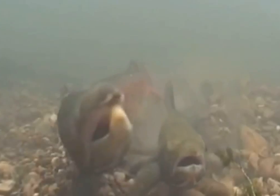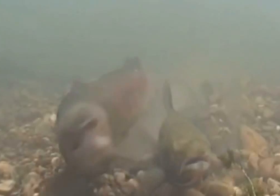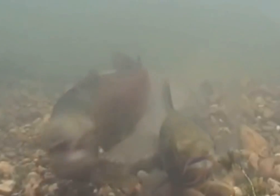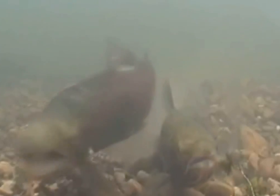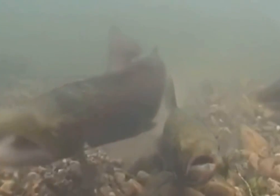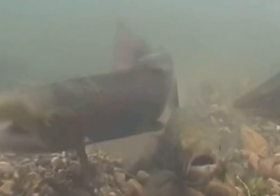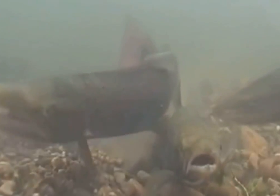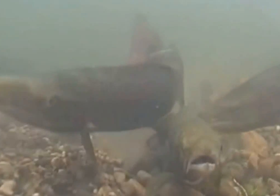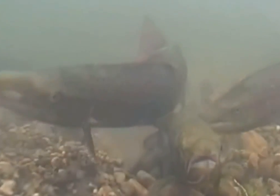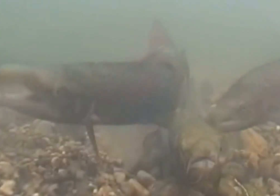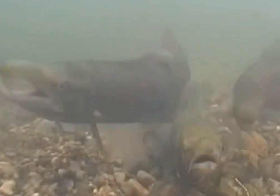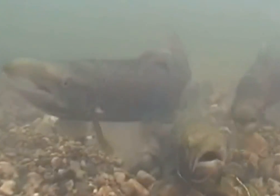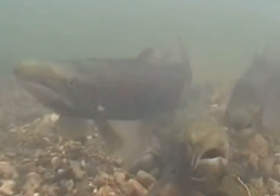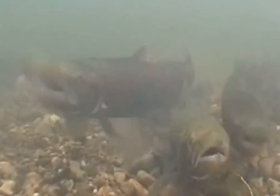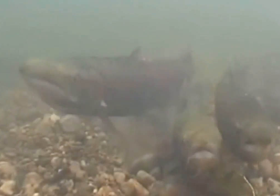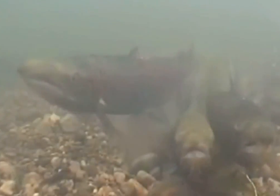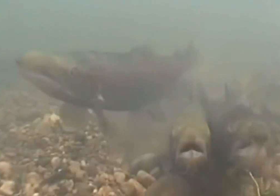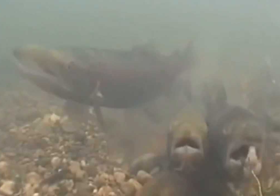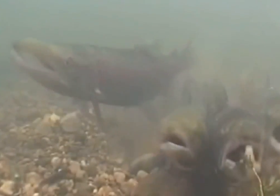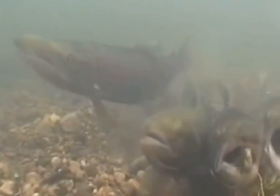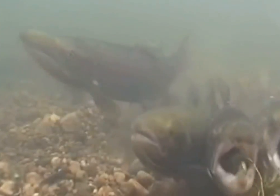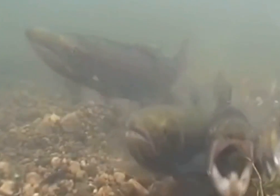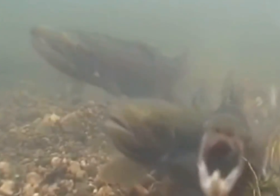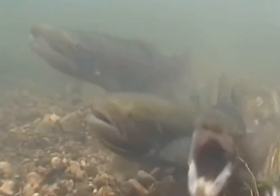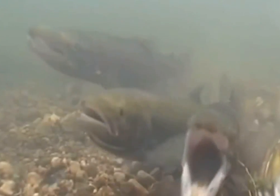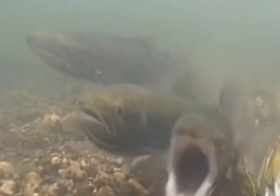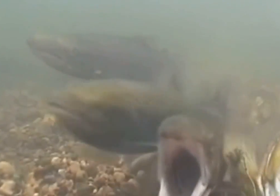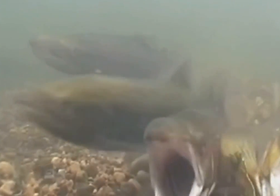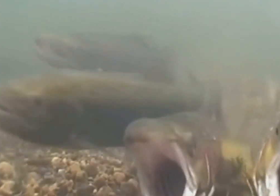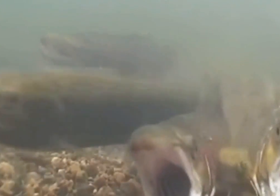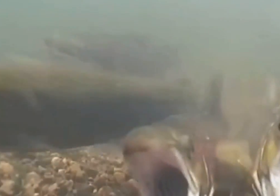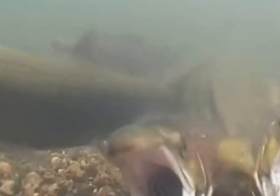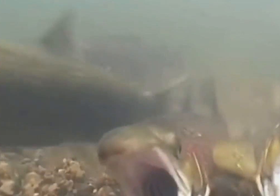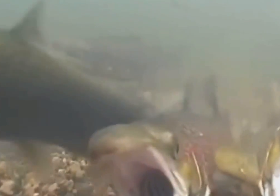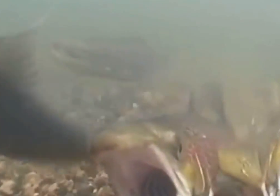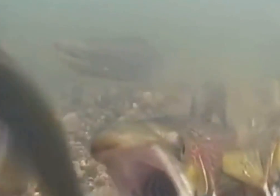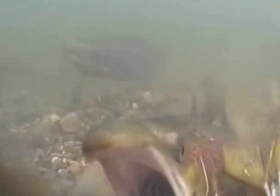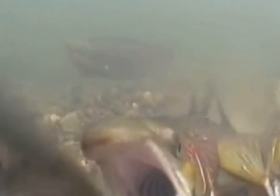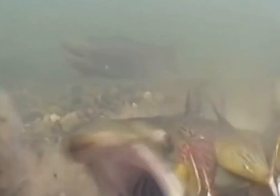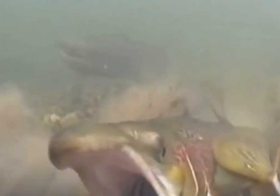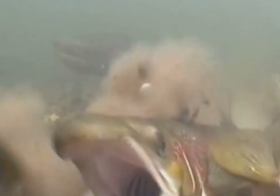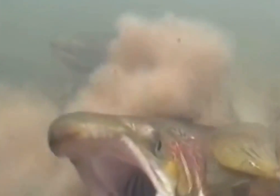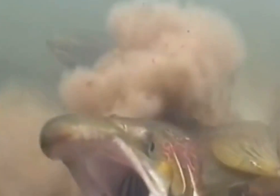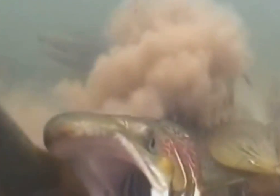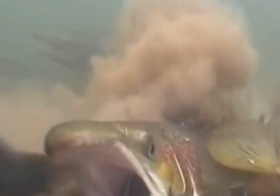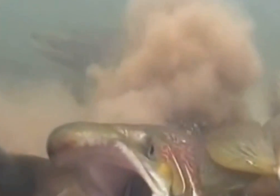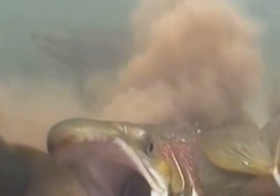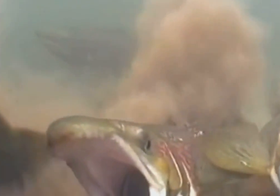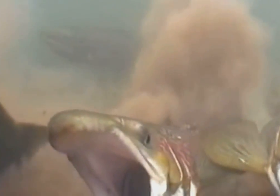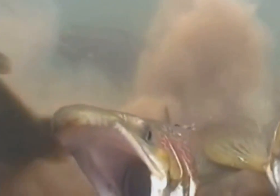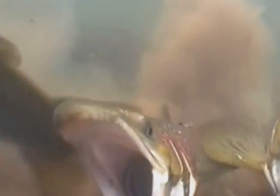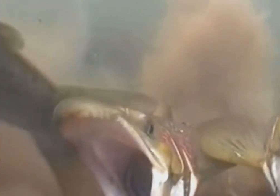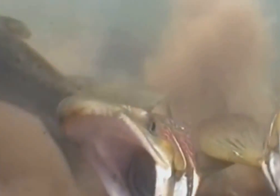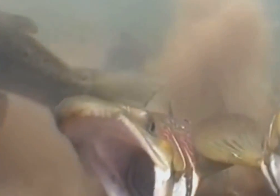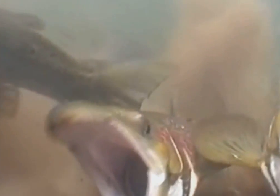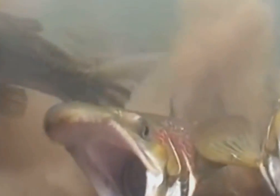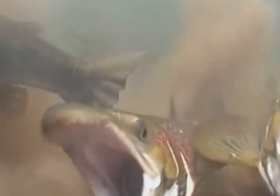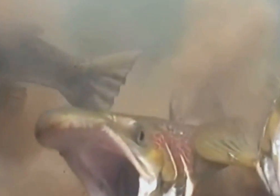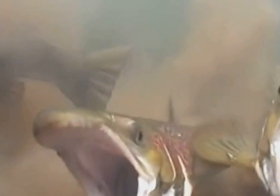as a means to hide and protect from predators who would eat them. And thus, a job well done. Mission